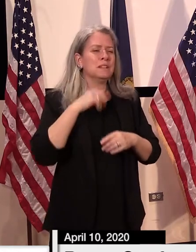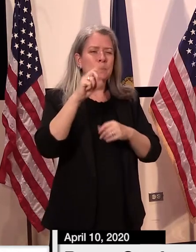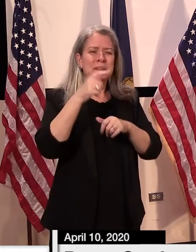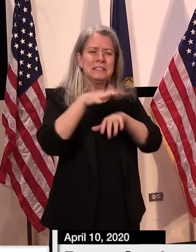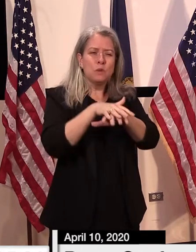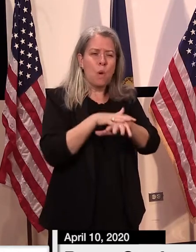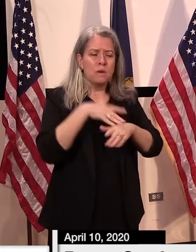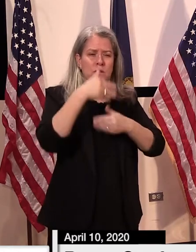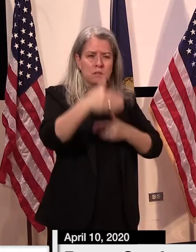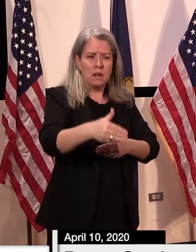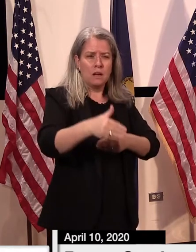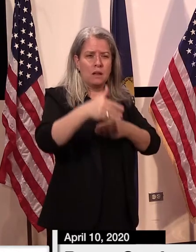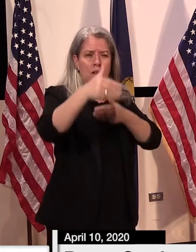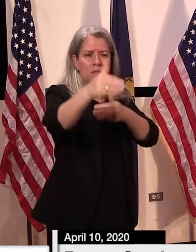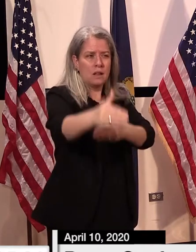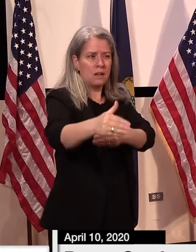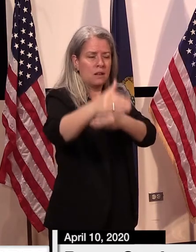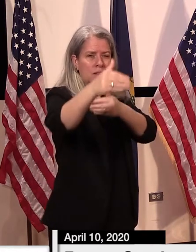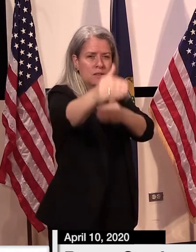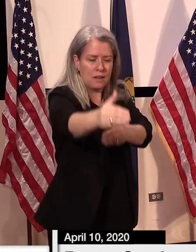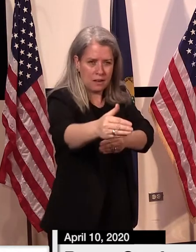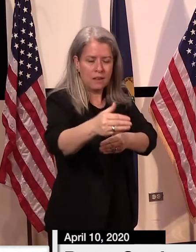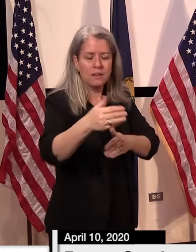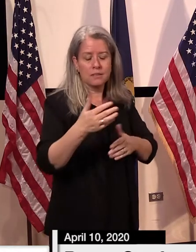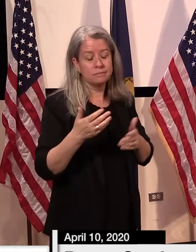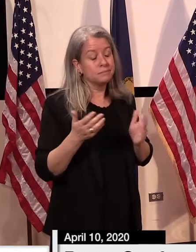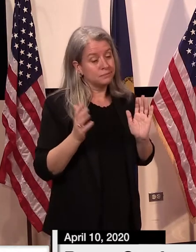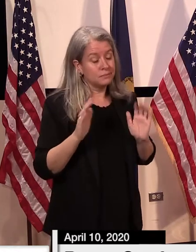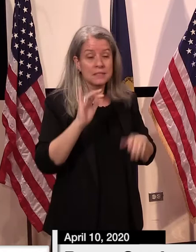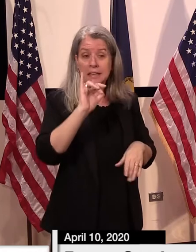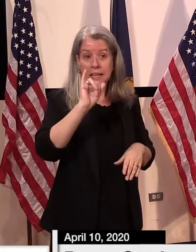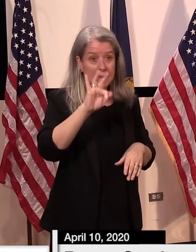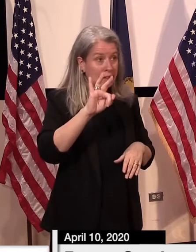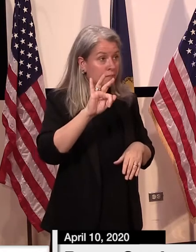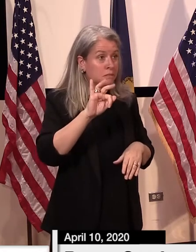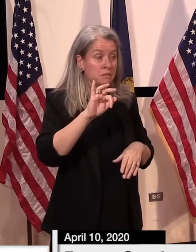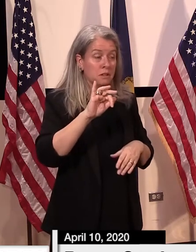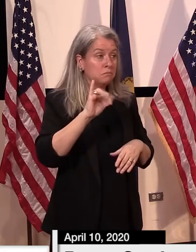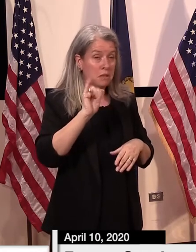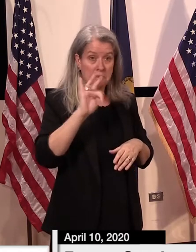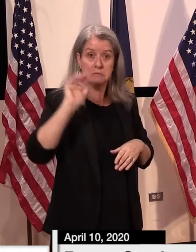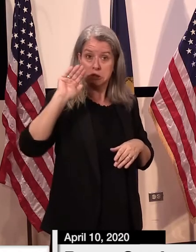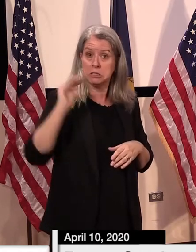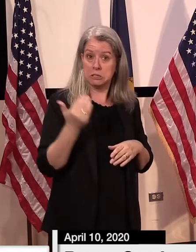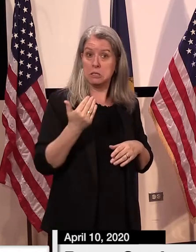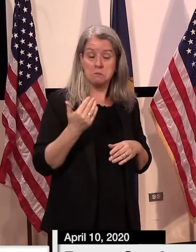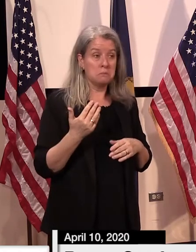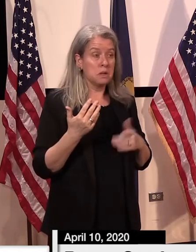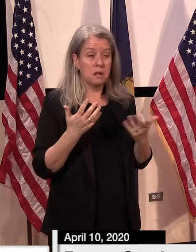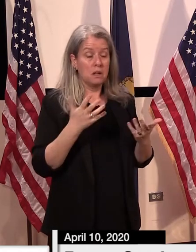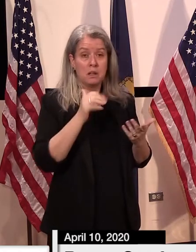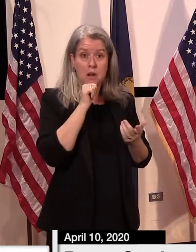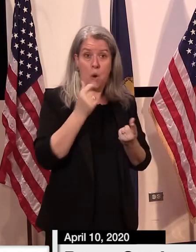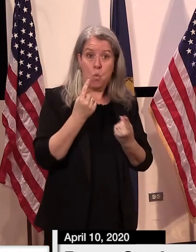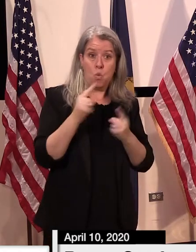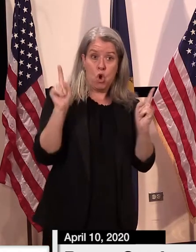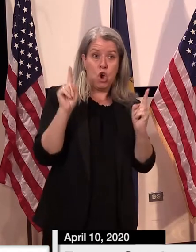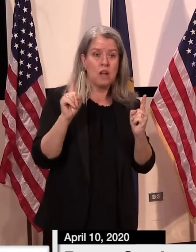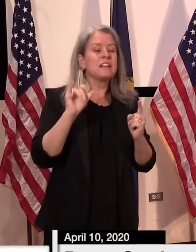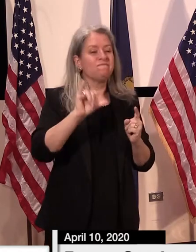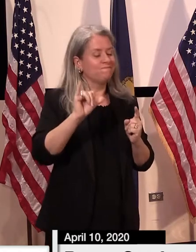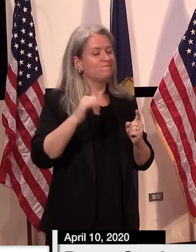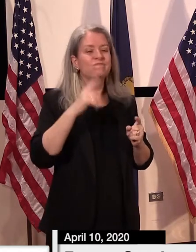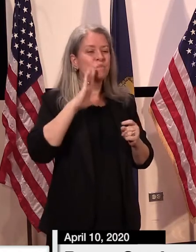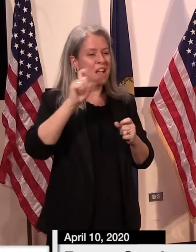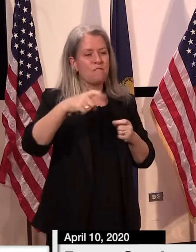taking steps along the way, watching the modeling. And, and if we see that, that it's not working, then we have to close the